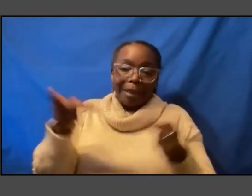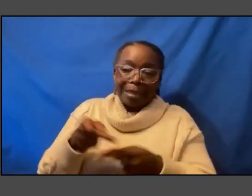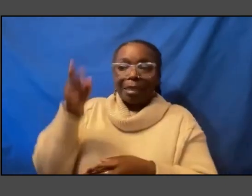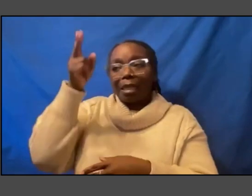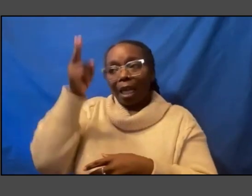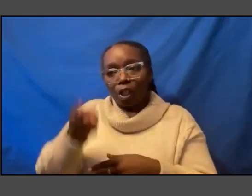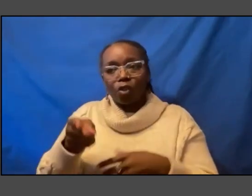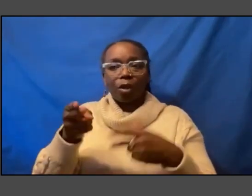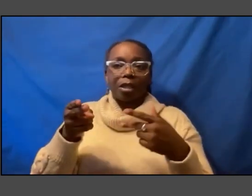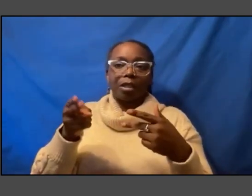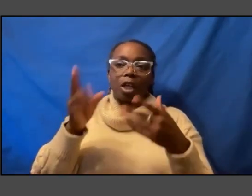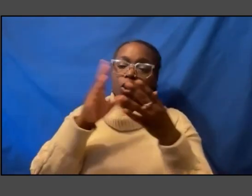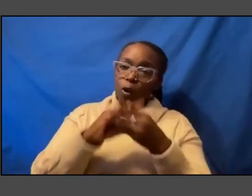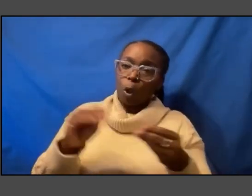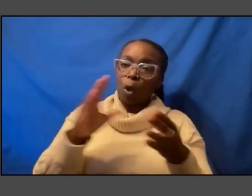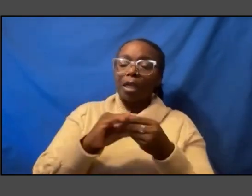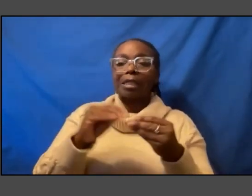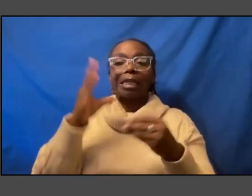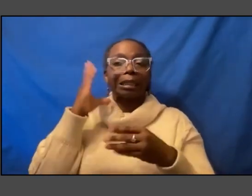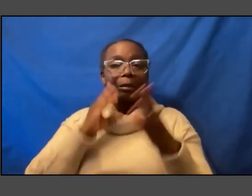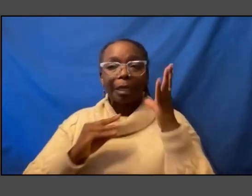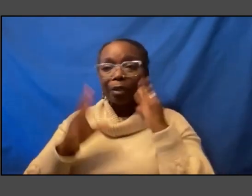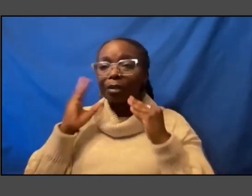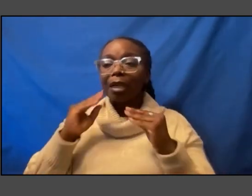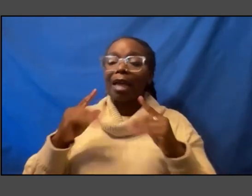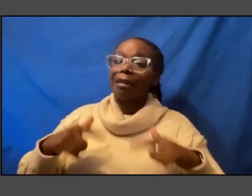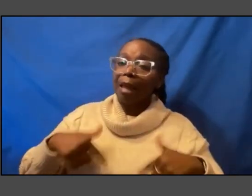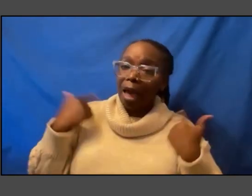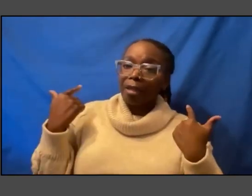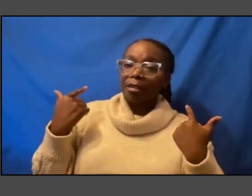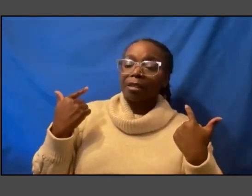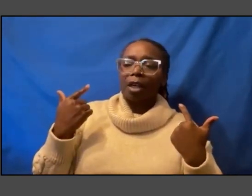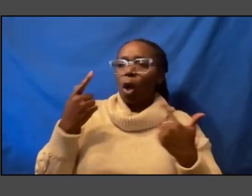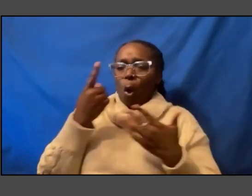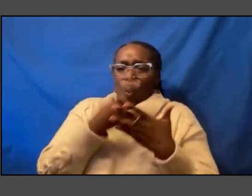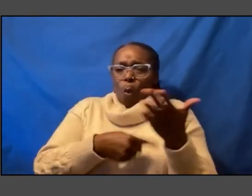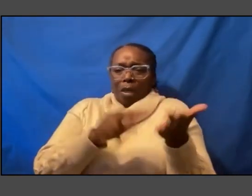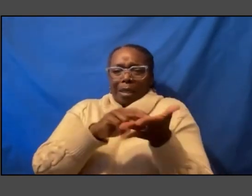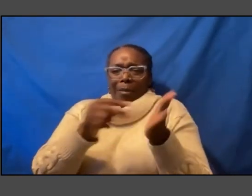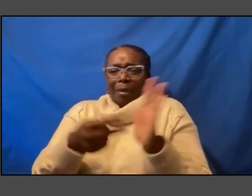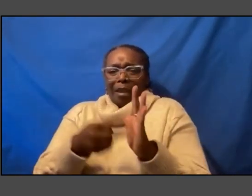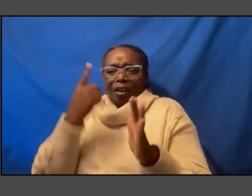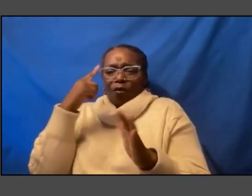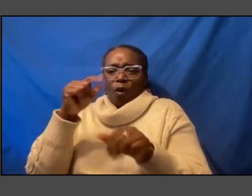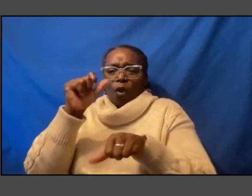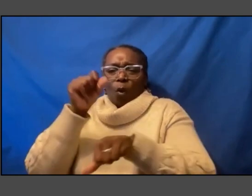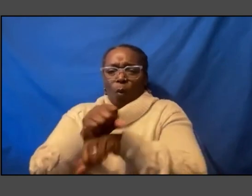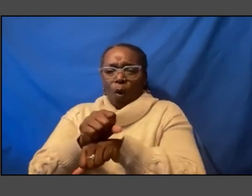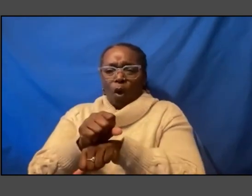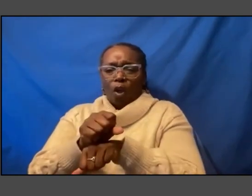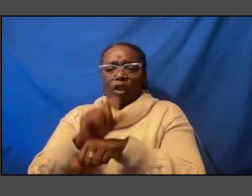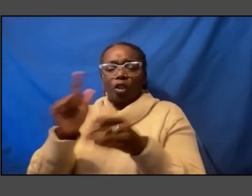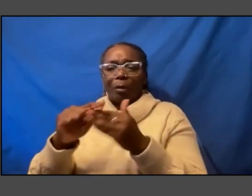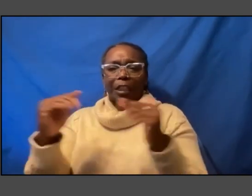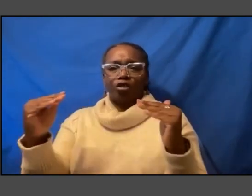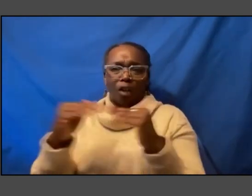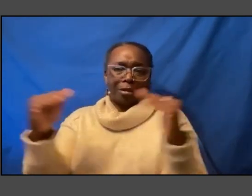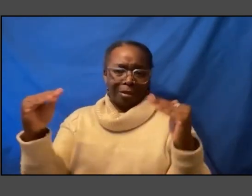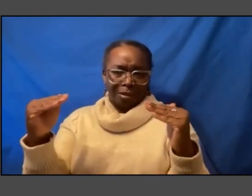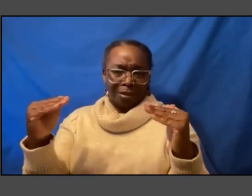experiences lives what does it mean for the work to be just is i think you know i was first